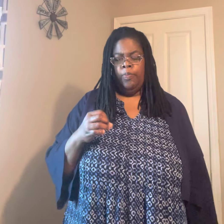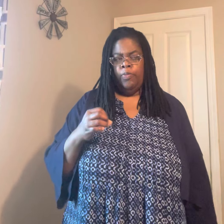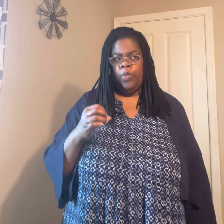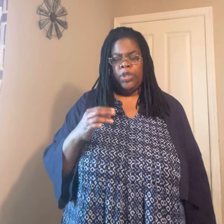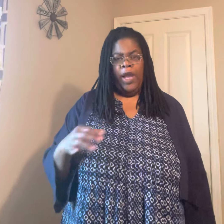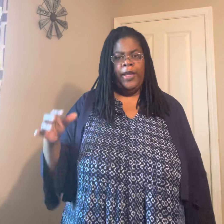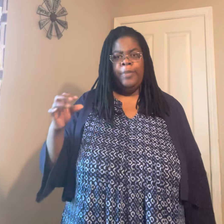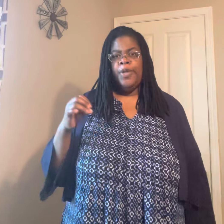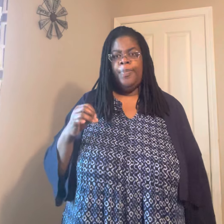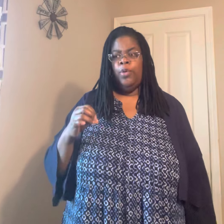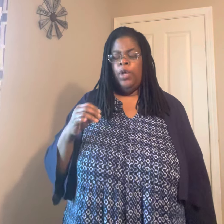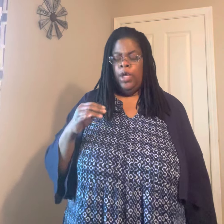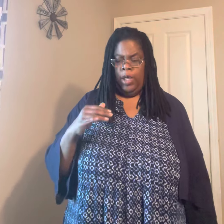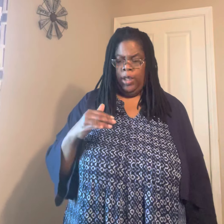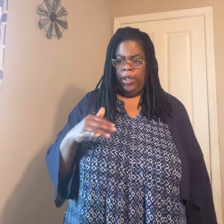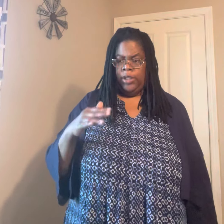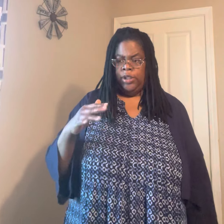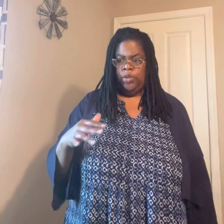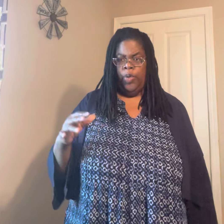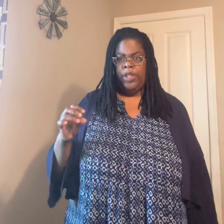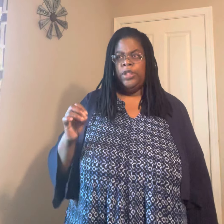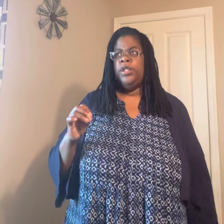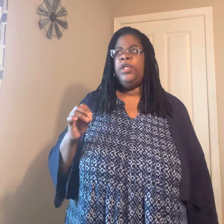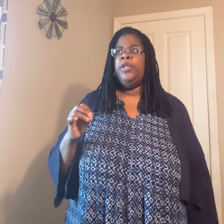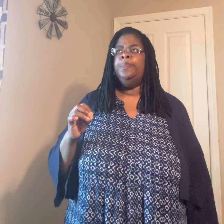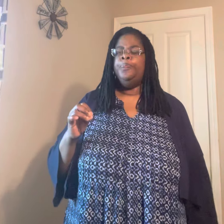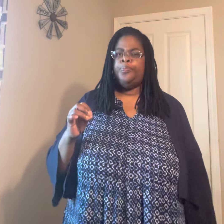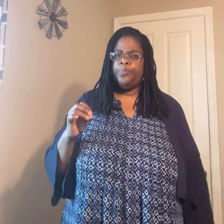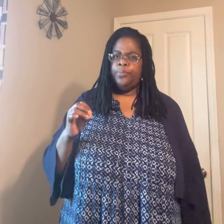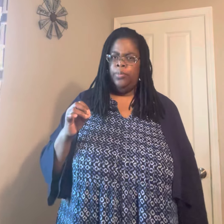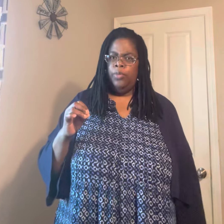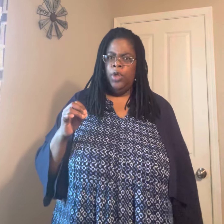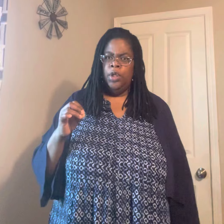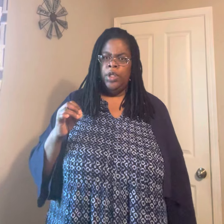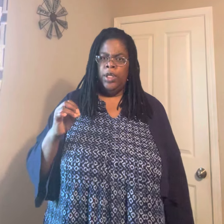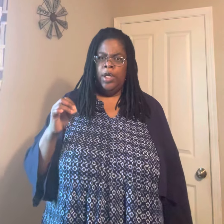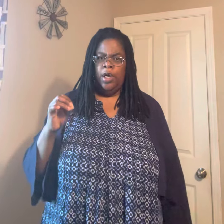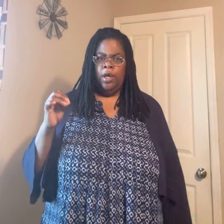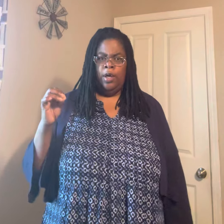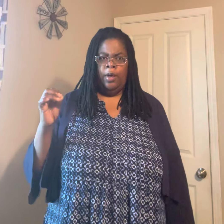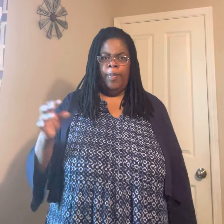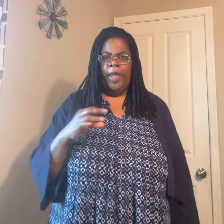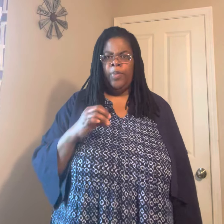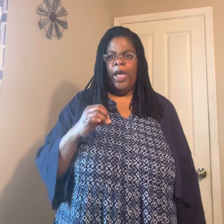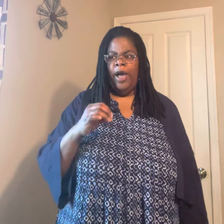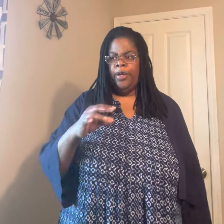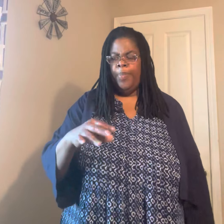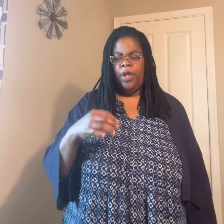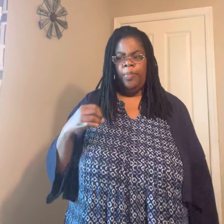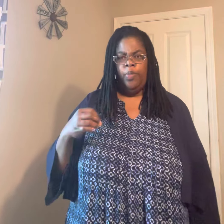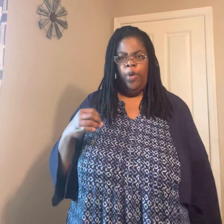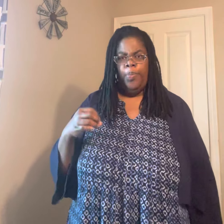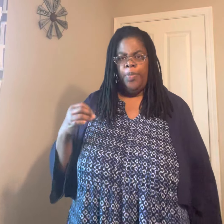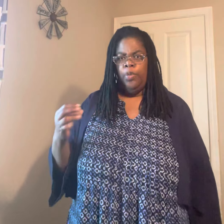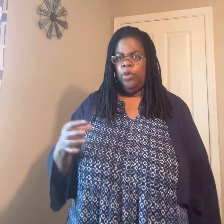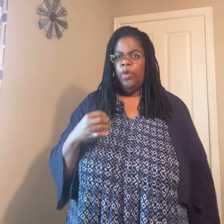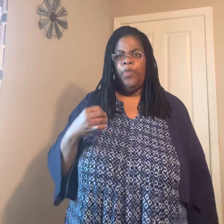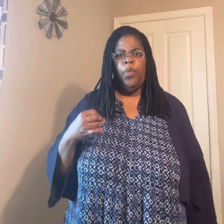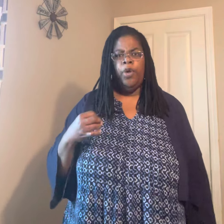was hiring the people. And in this situation, the man went out and picked up people looking for work.